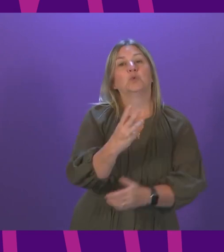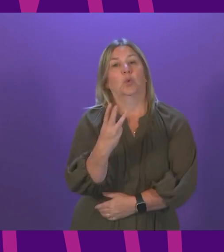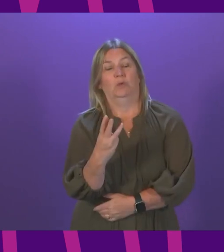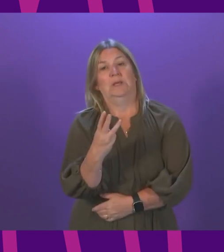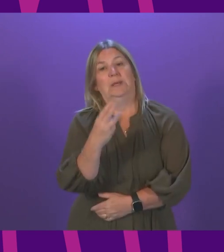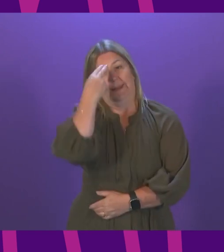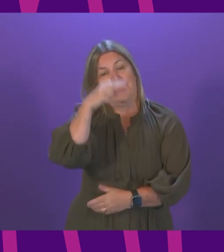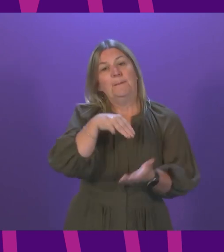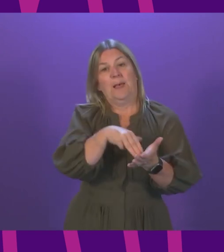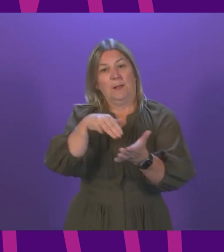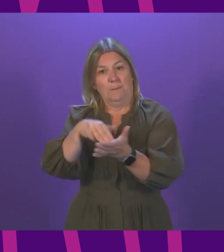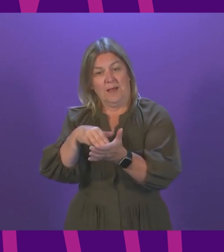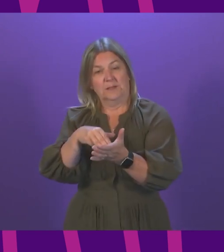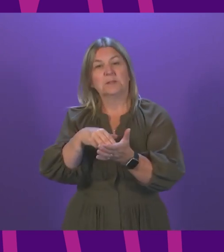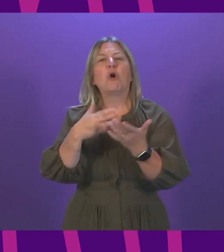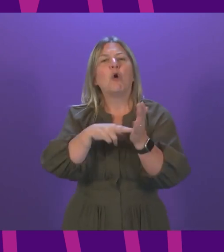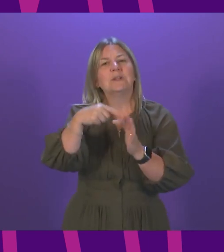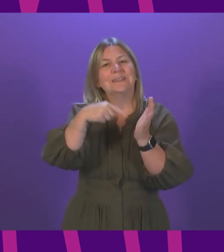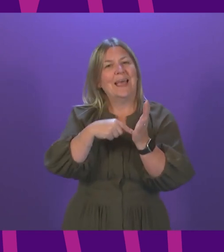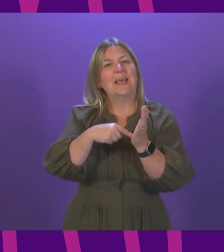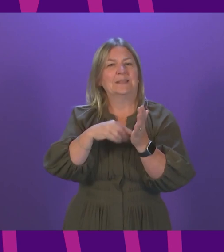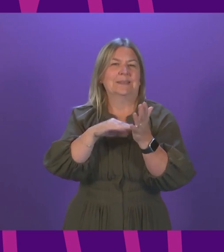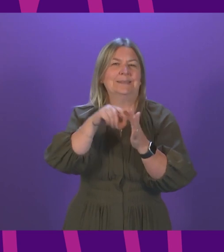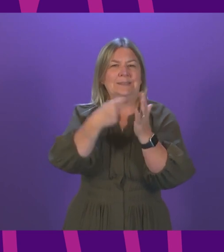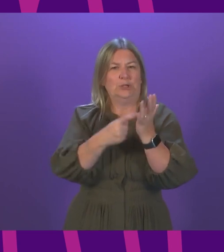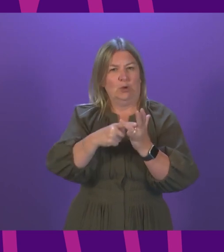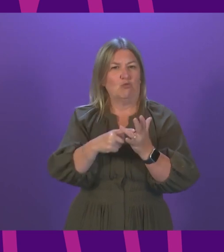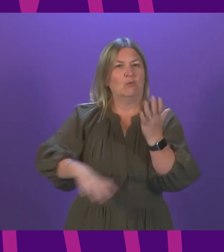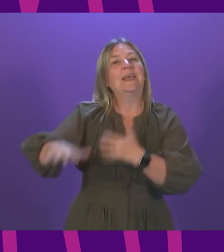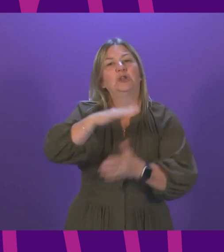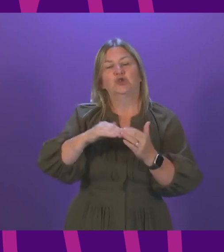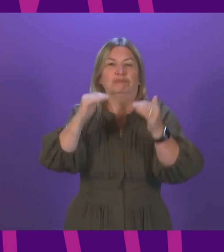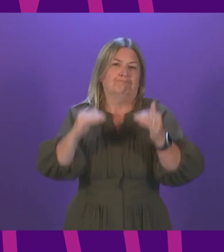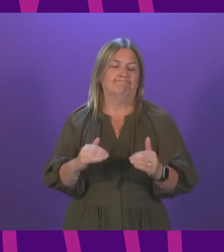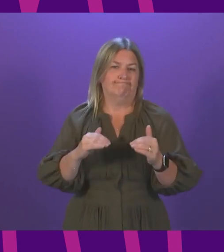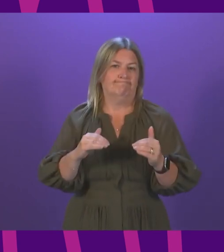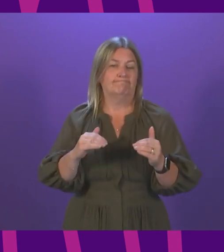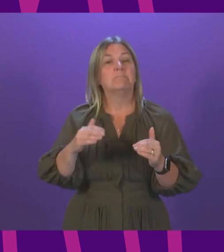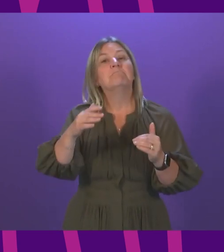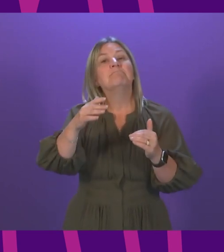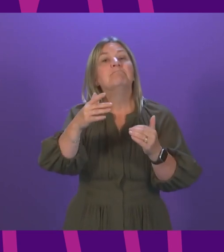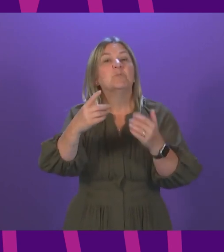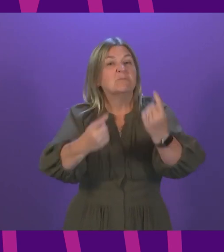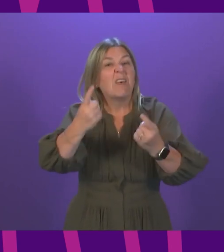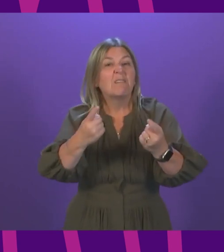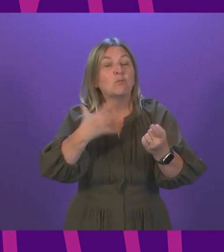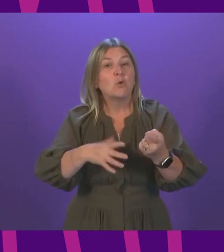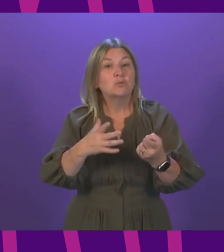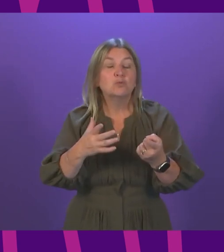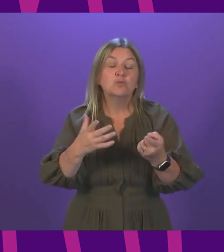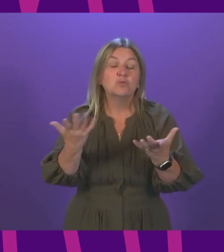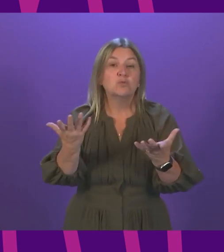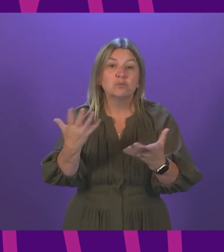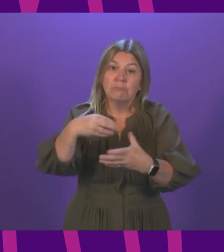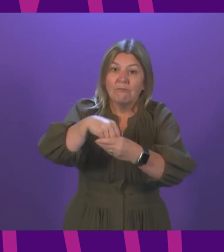Matheson. On a net zero nation. I urge members who want to contribute to this debate to press the request to speak buttons